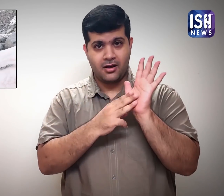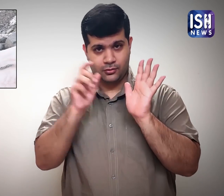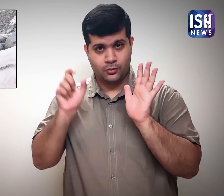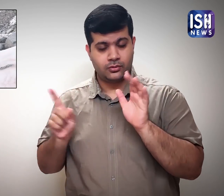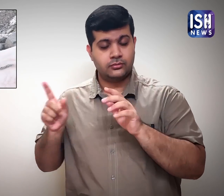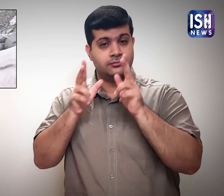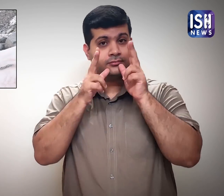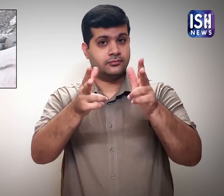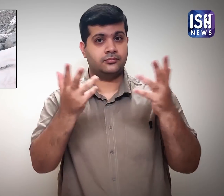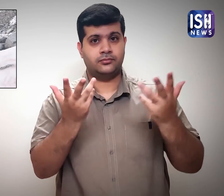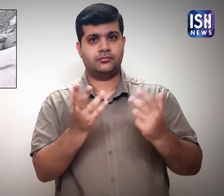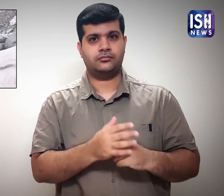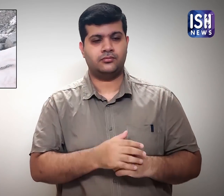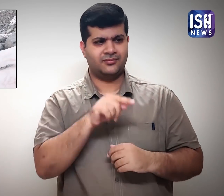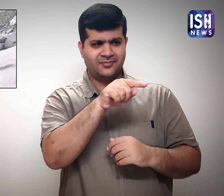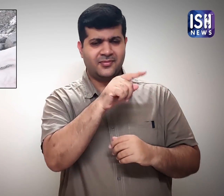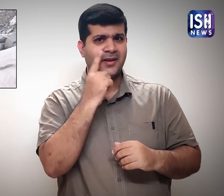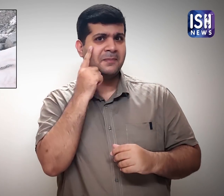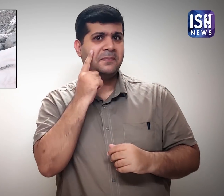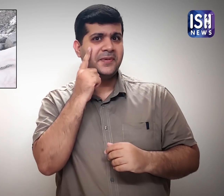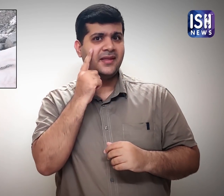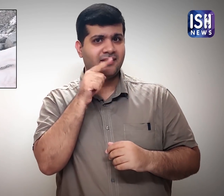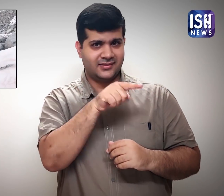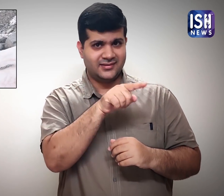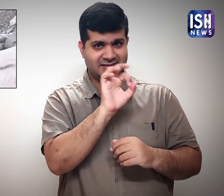Mauro said that the pink snow was due to